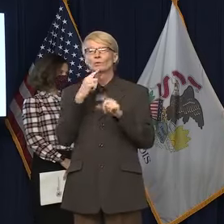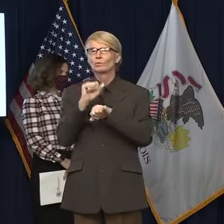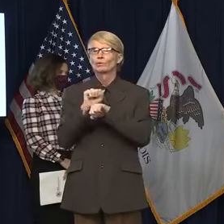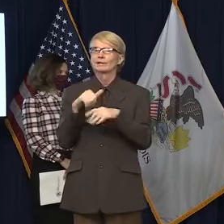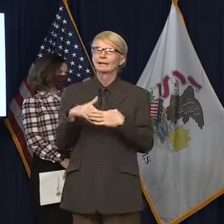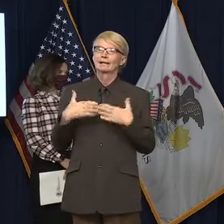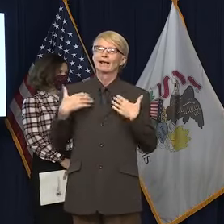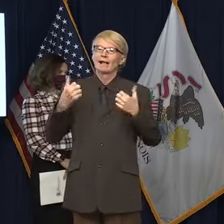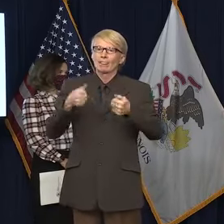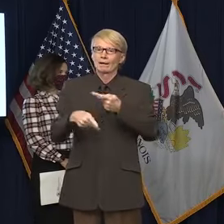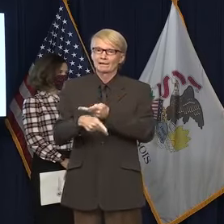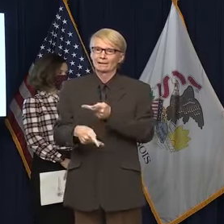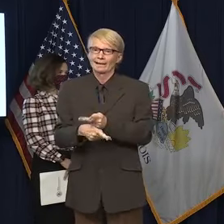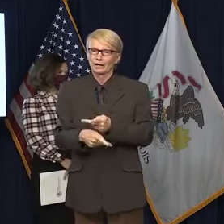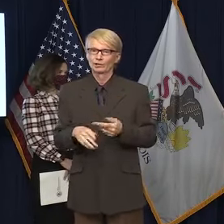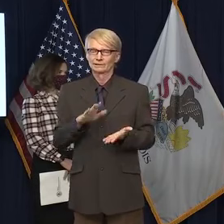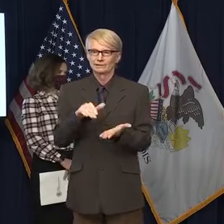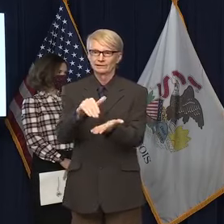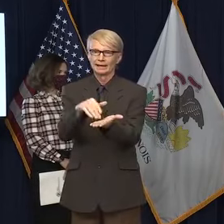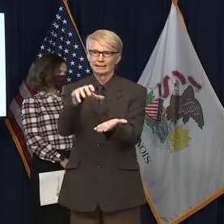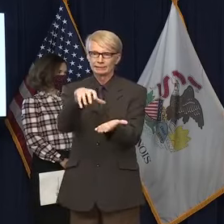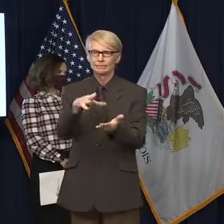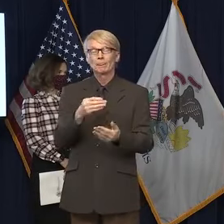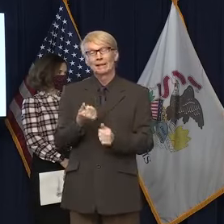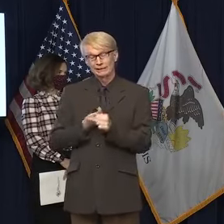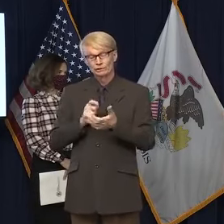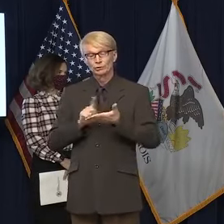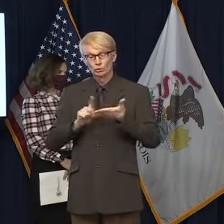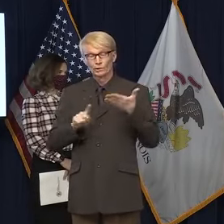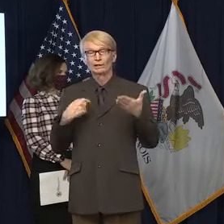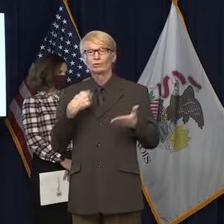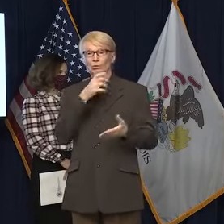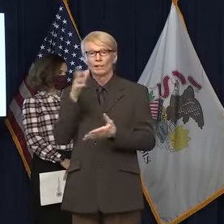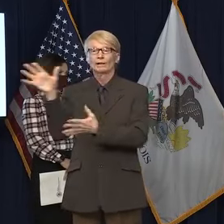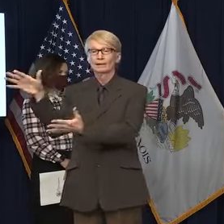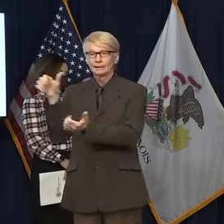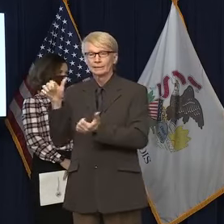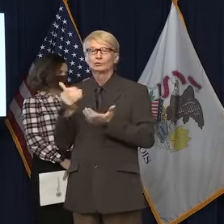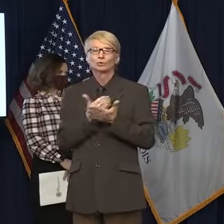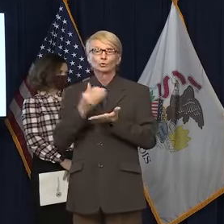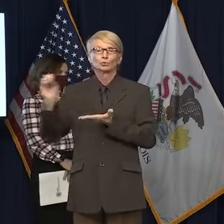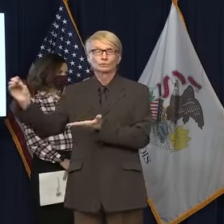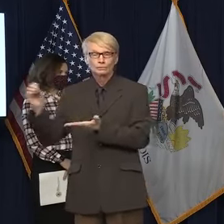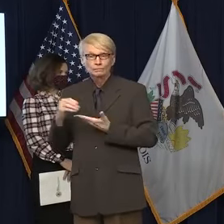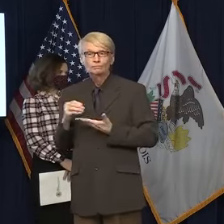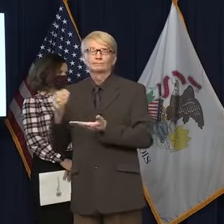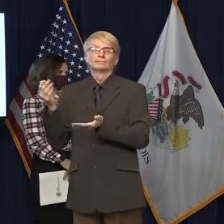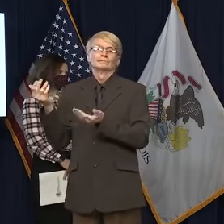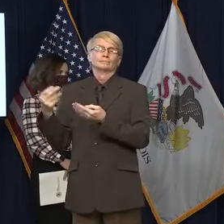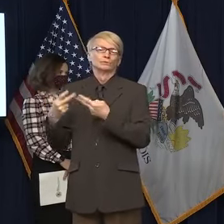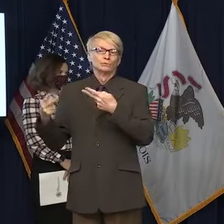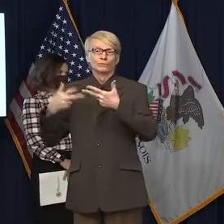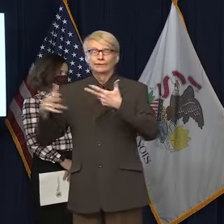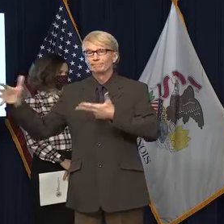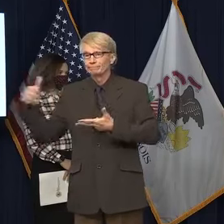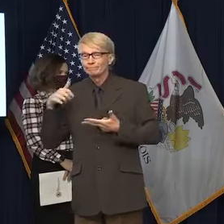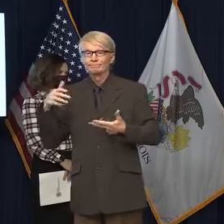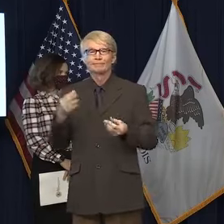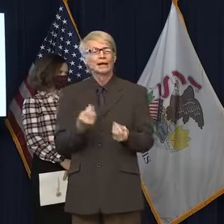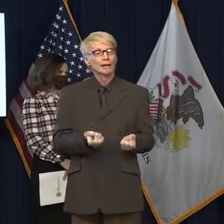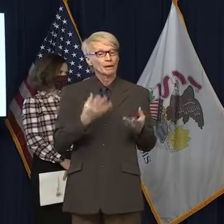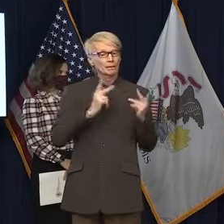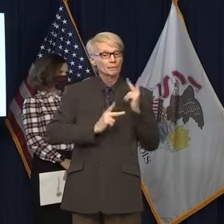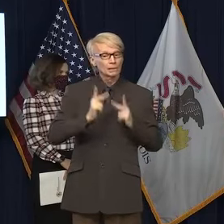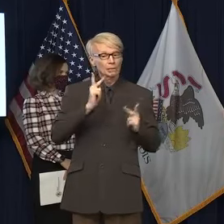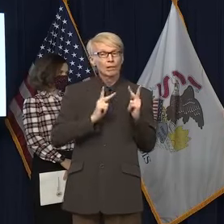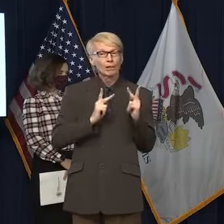although it may be reduced, but we will continue to receive new allocations of vaccine and the number of people eligible to be vaccinated